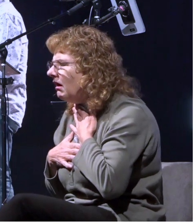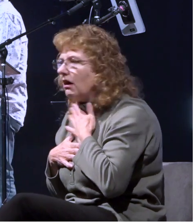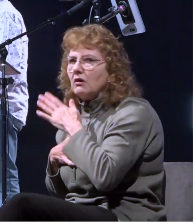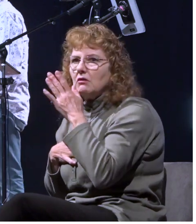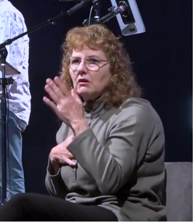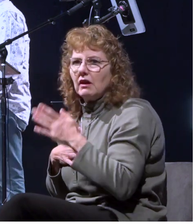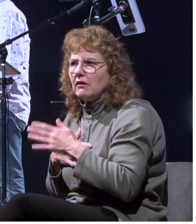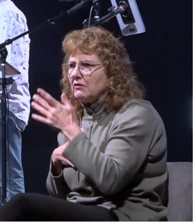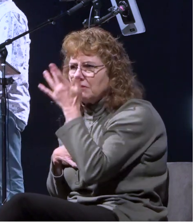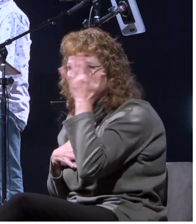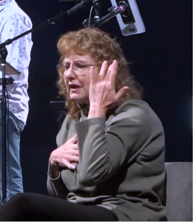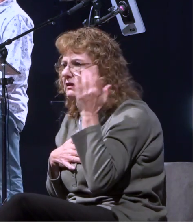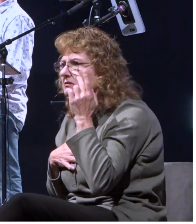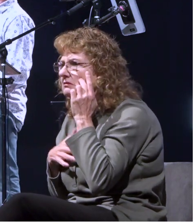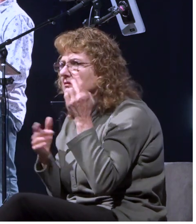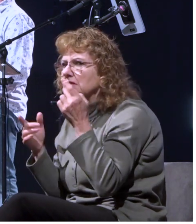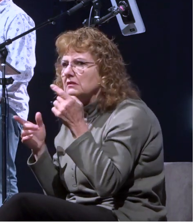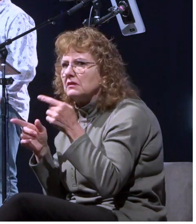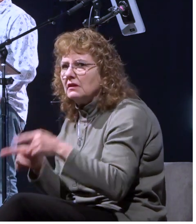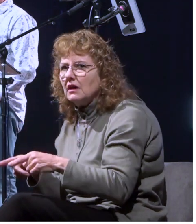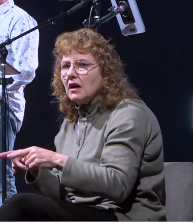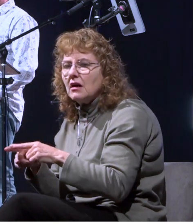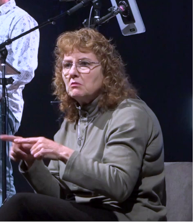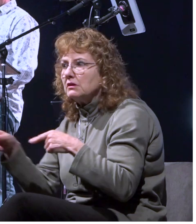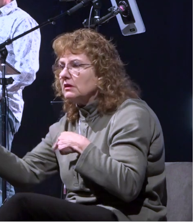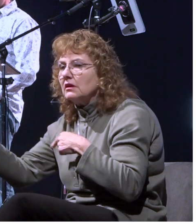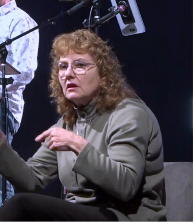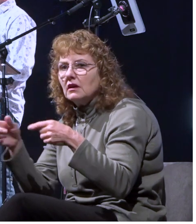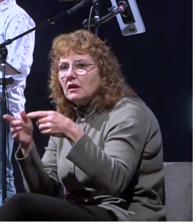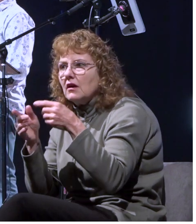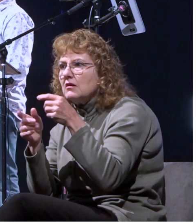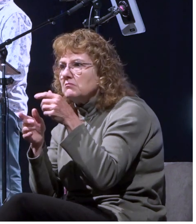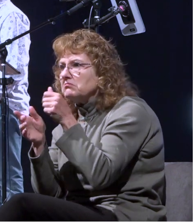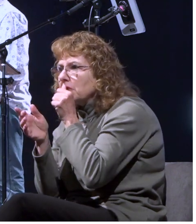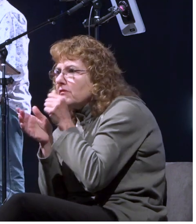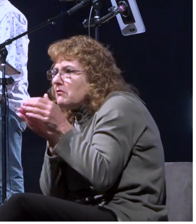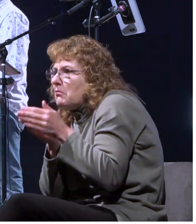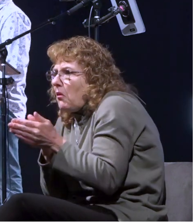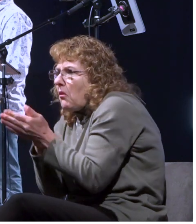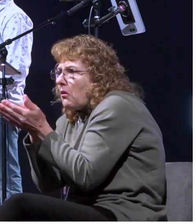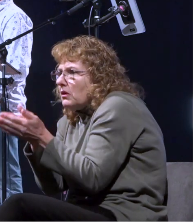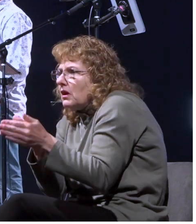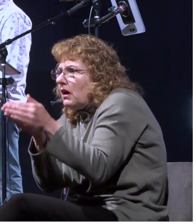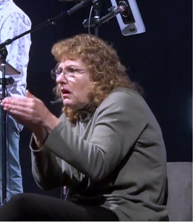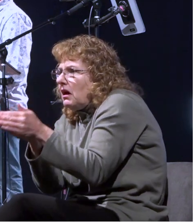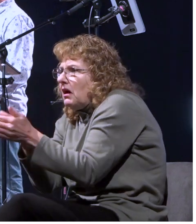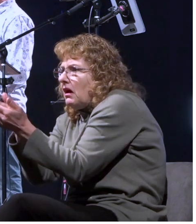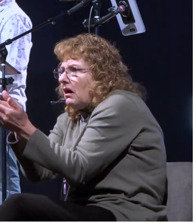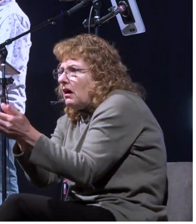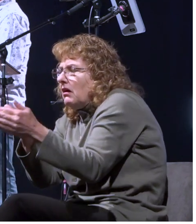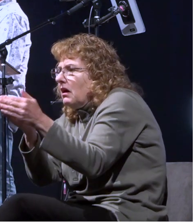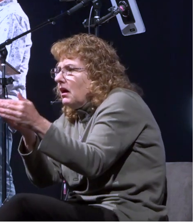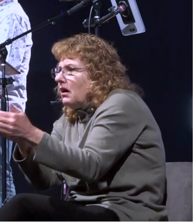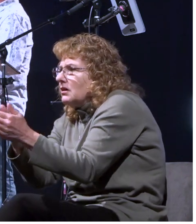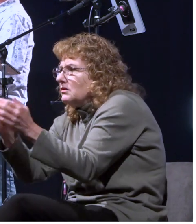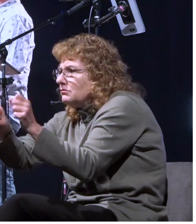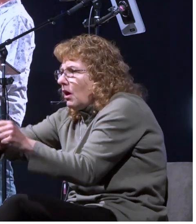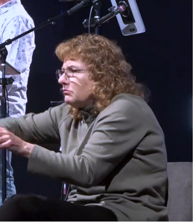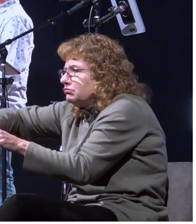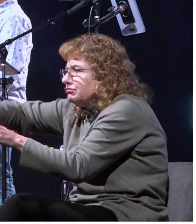uh there there had been a shipwreck of a private boat uh that had occurred you know they're they're at